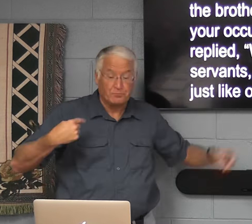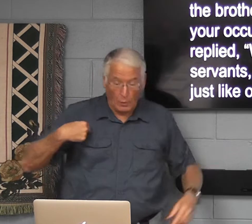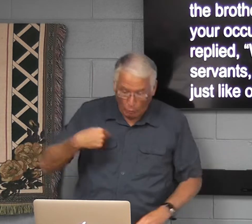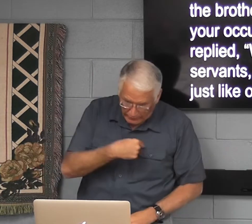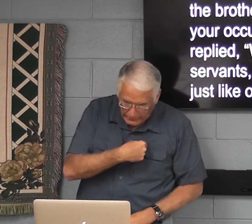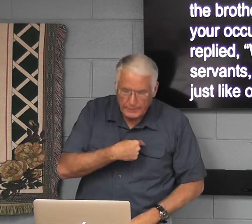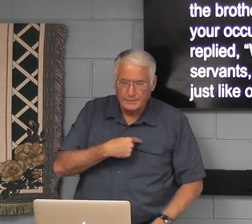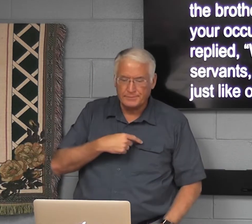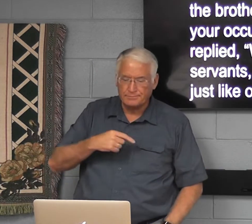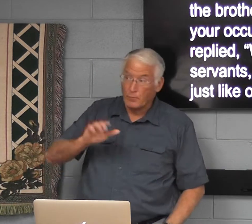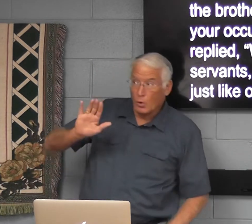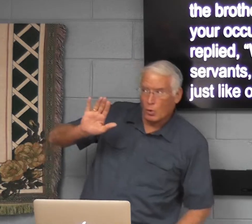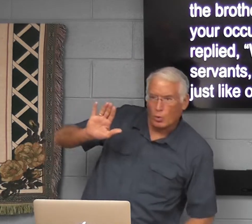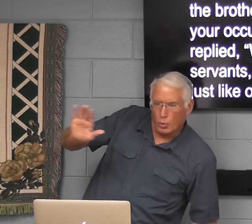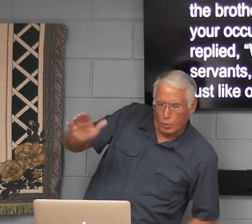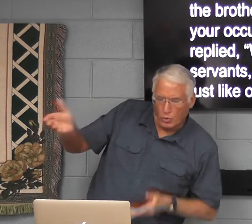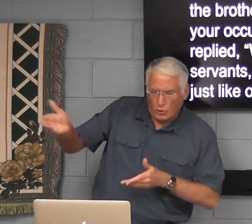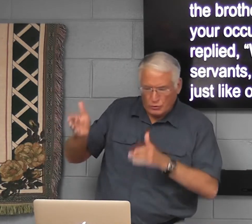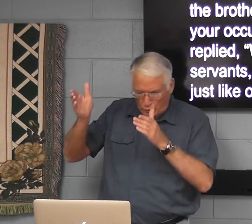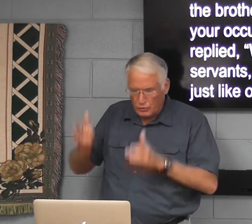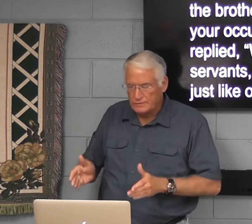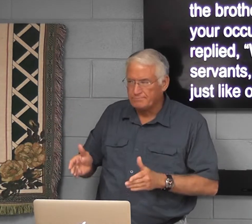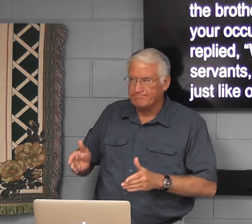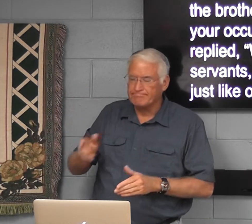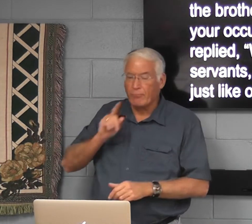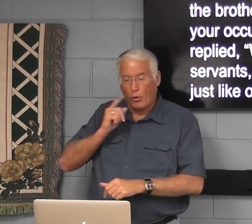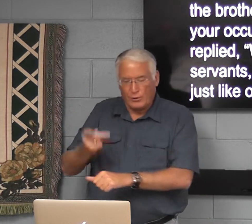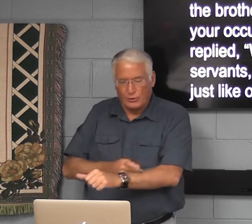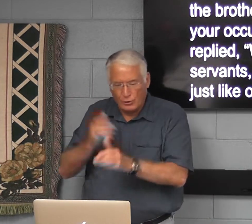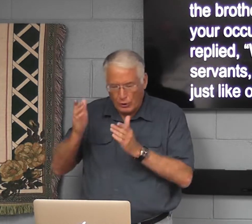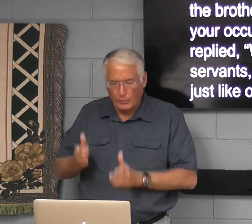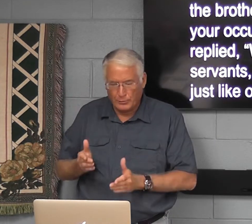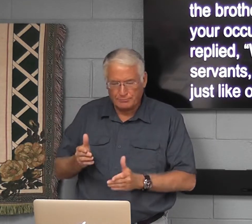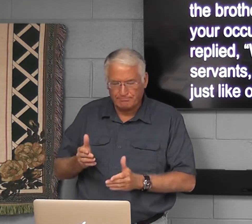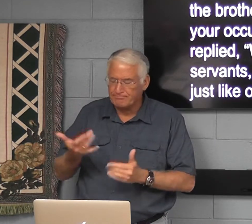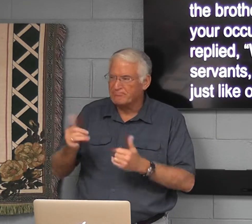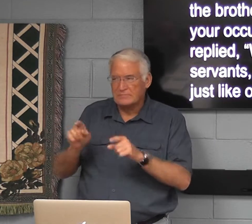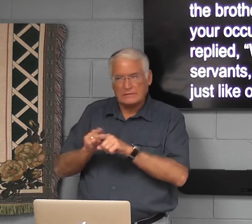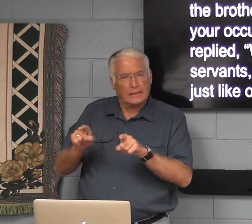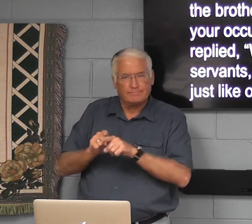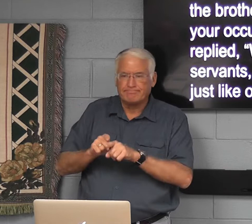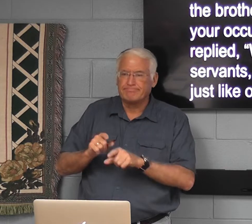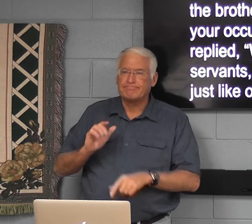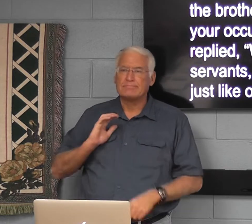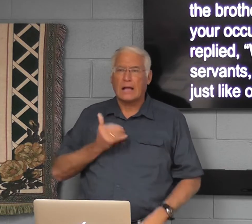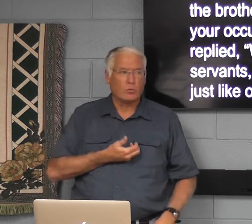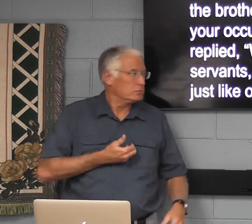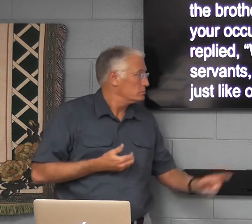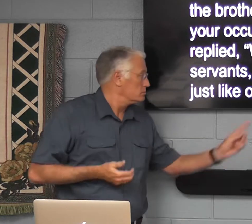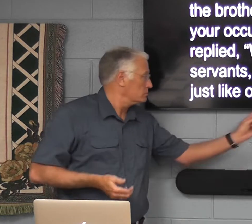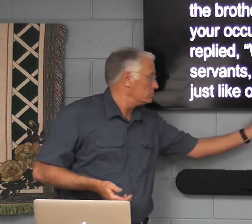we, your servants, are shepherds, just like our